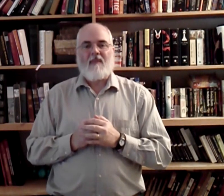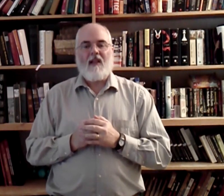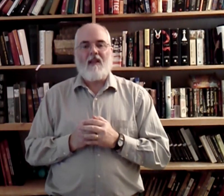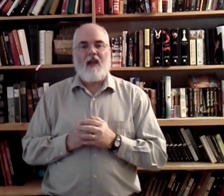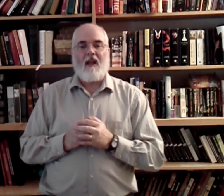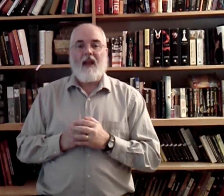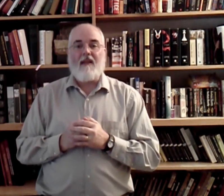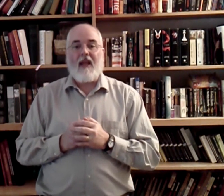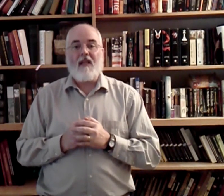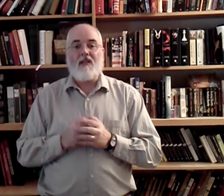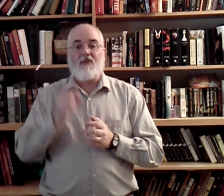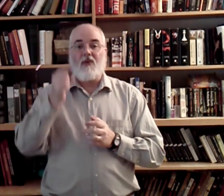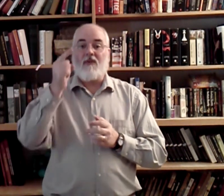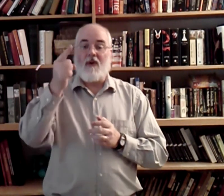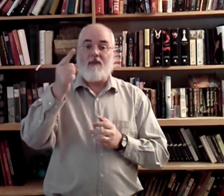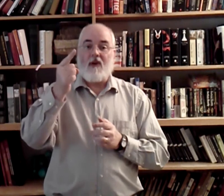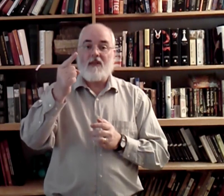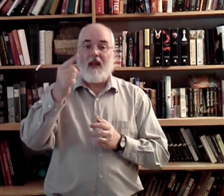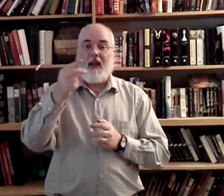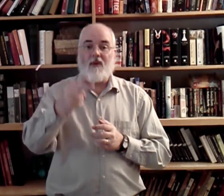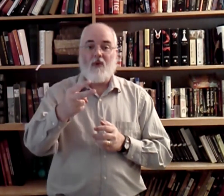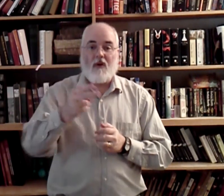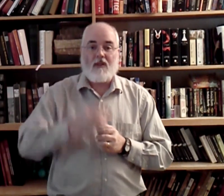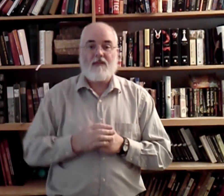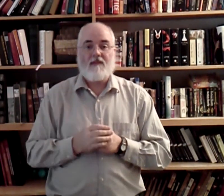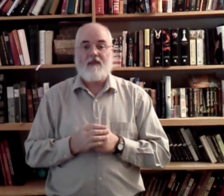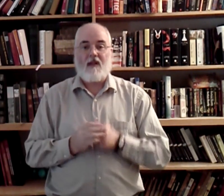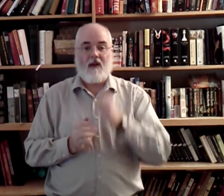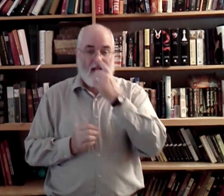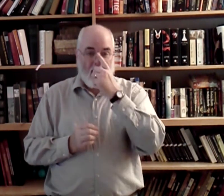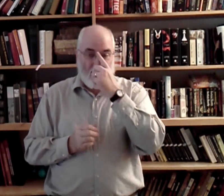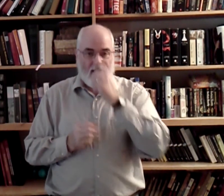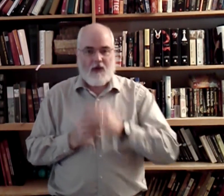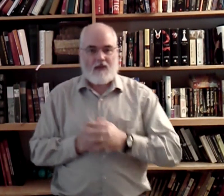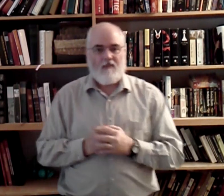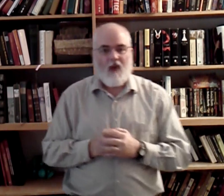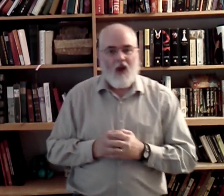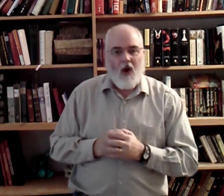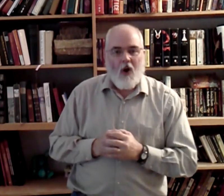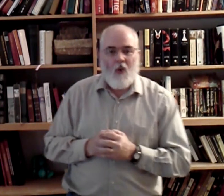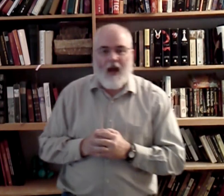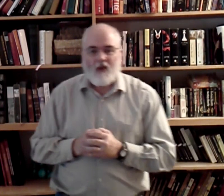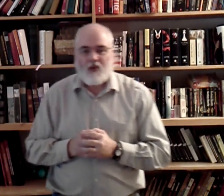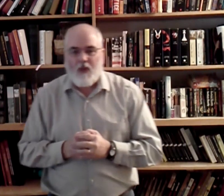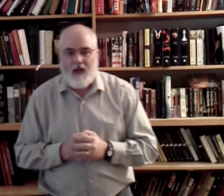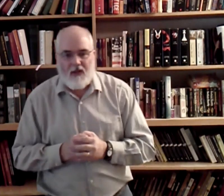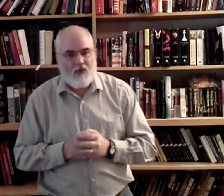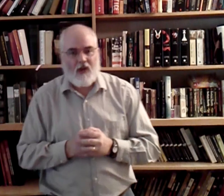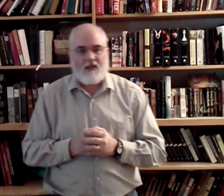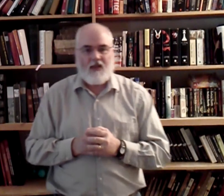Okay? And that gets us through the first verse and the chorus. All right? Next verse. Oh, how sweet to trust in